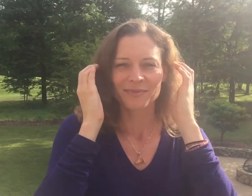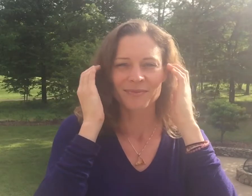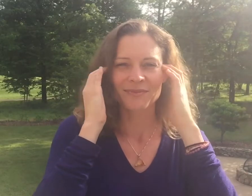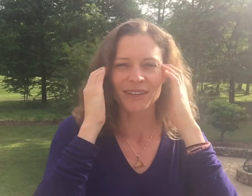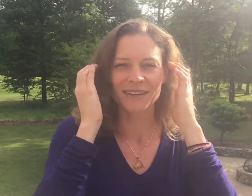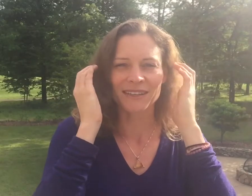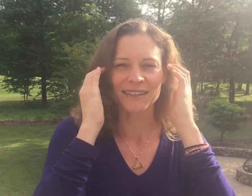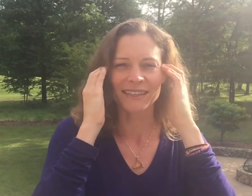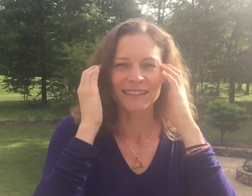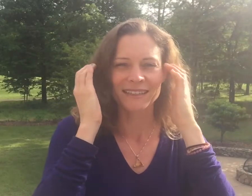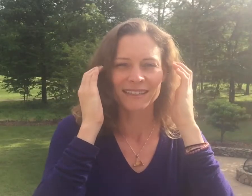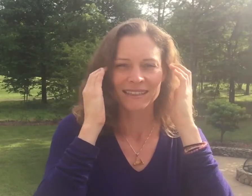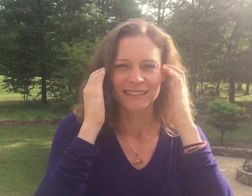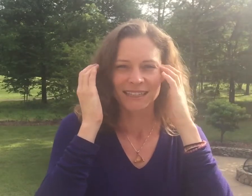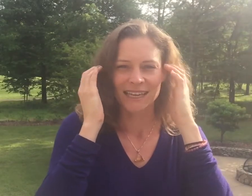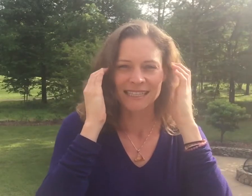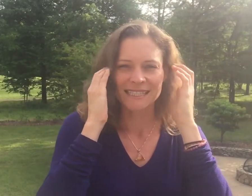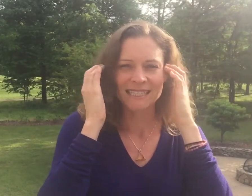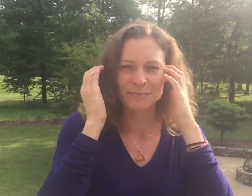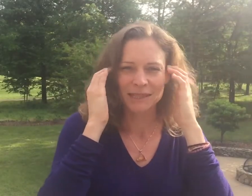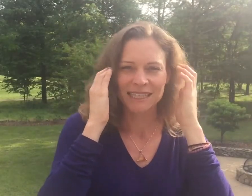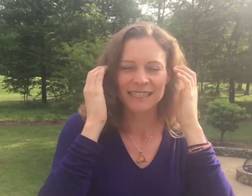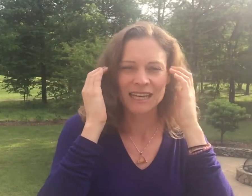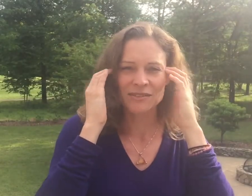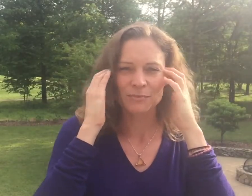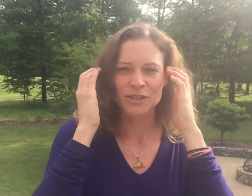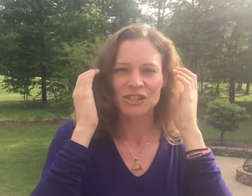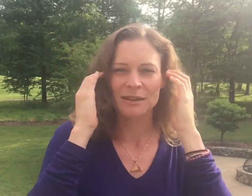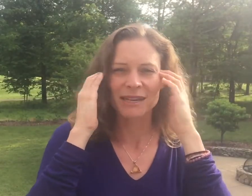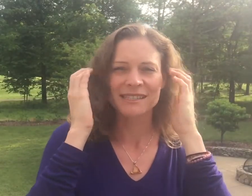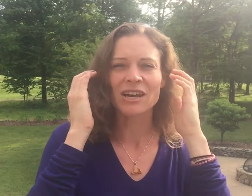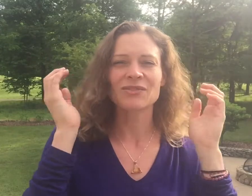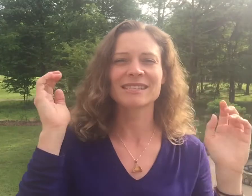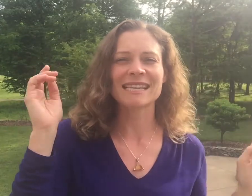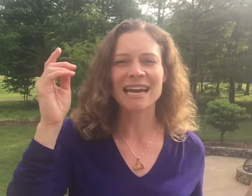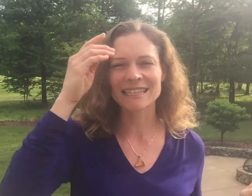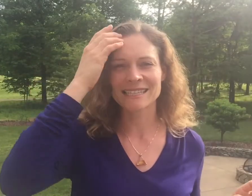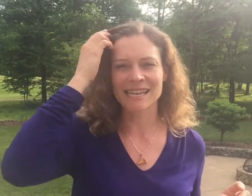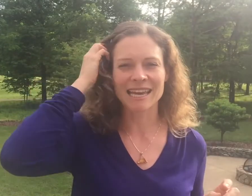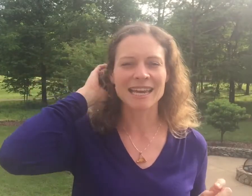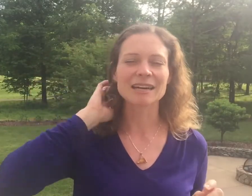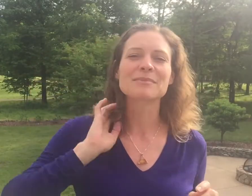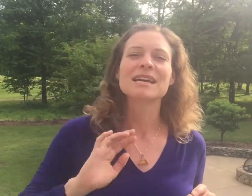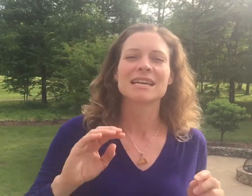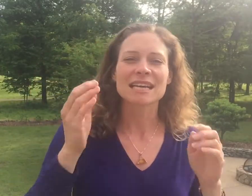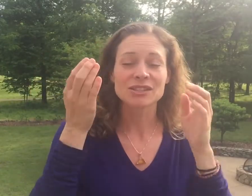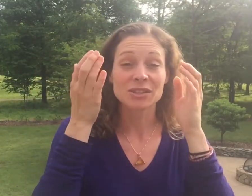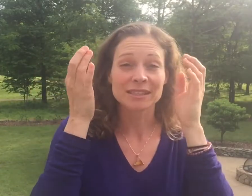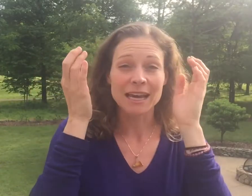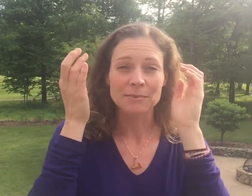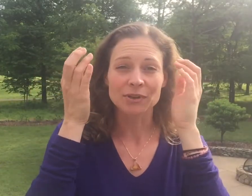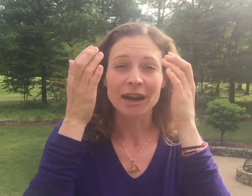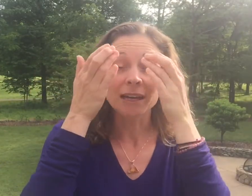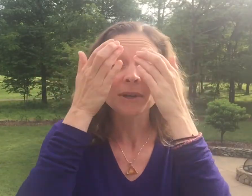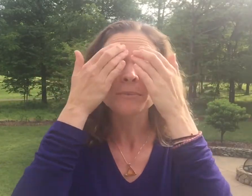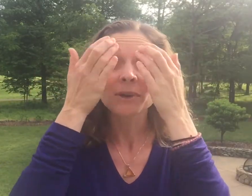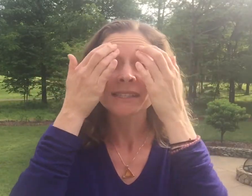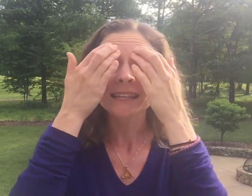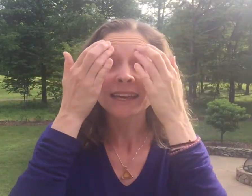Very good. I deeply love and appreciate myself exactly as I am. Next, you're going to tap your eyebrow points again.